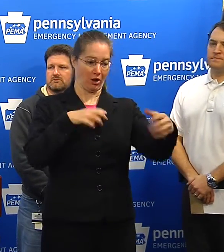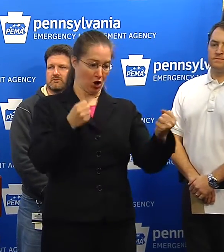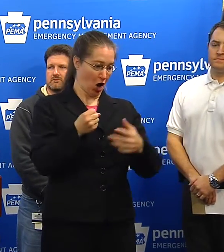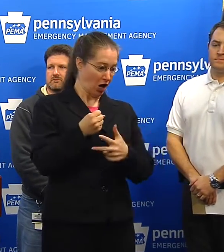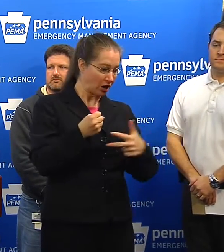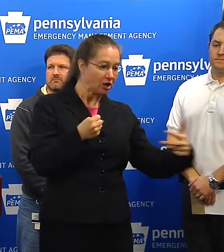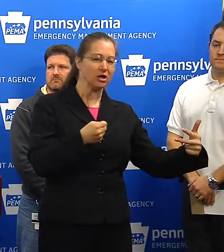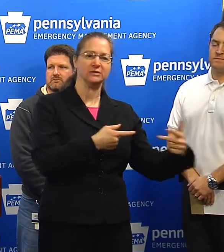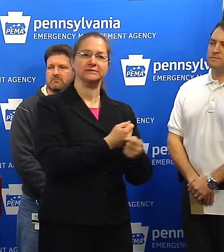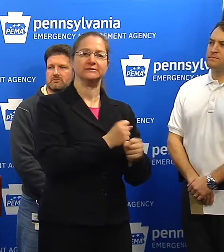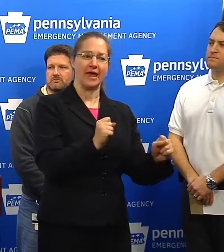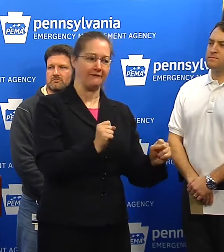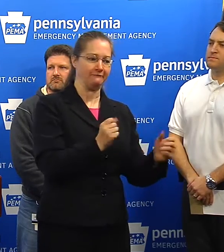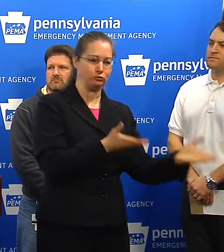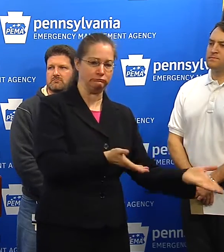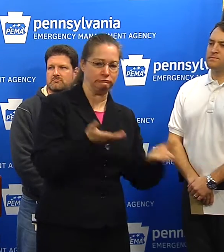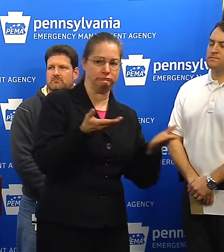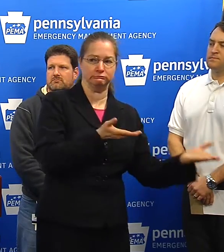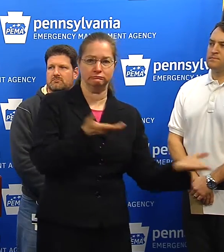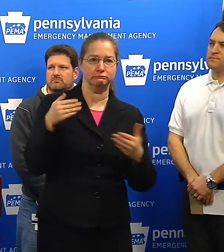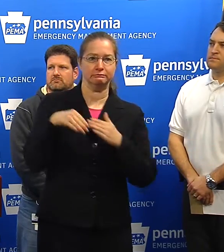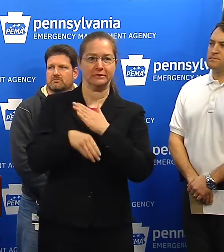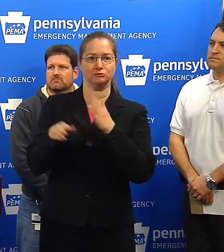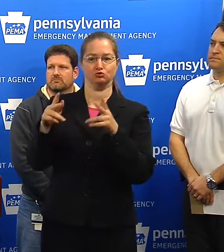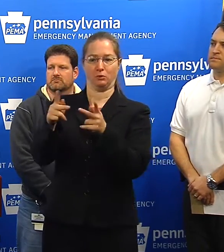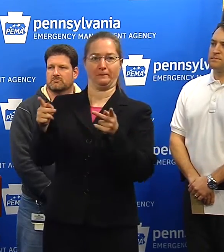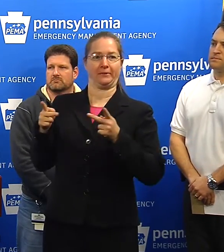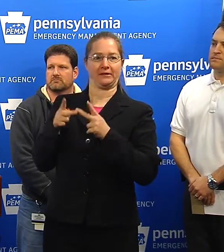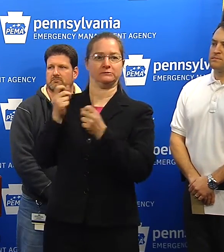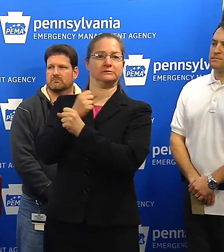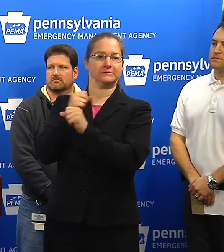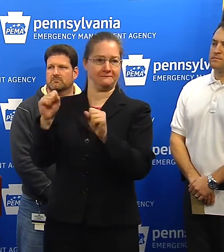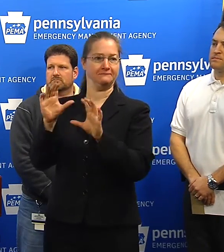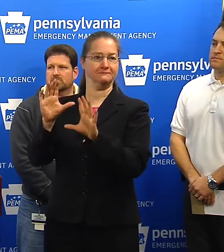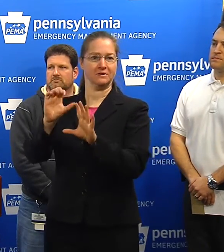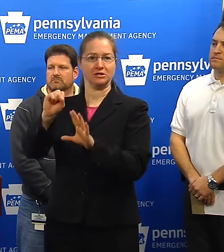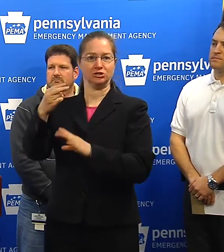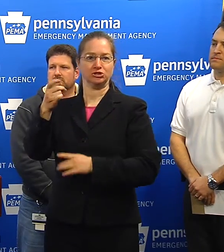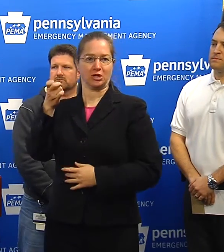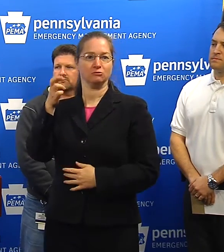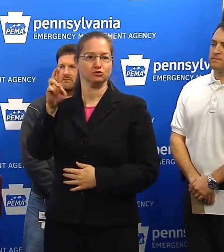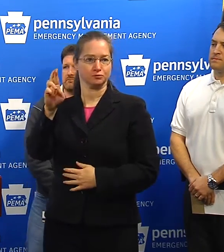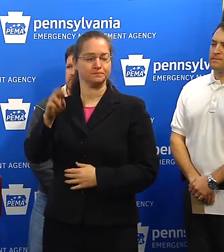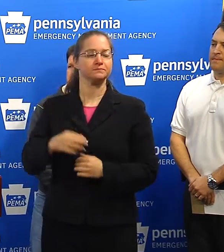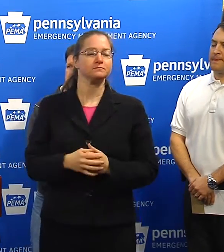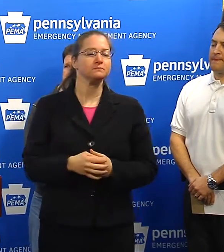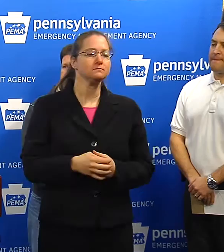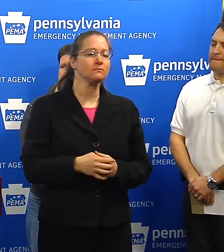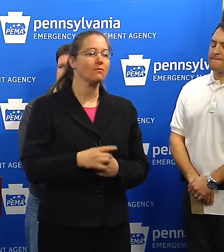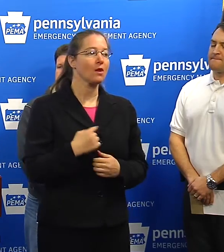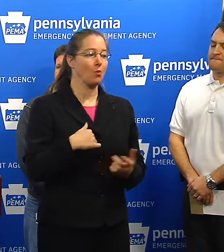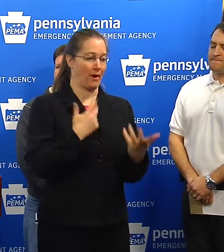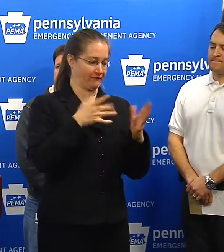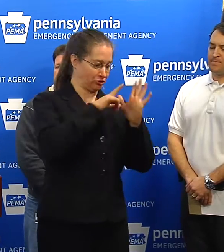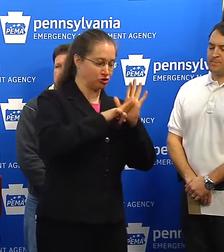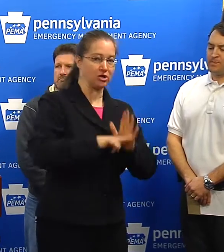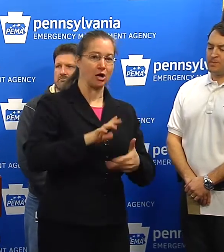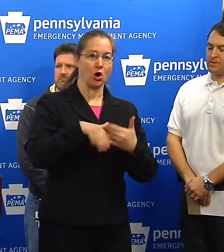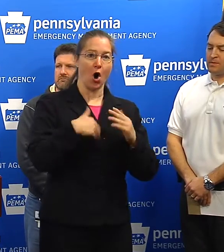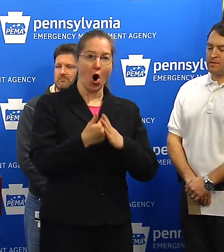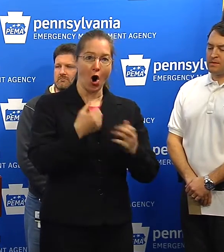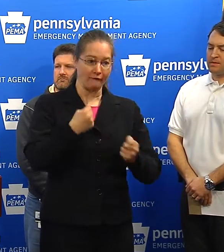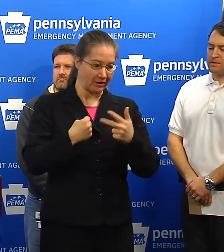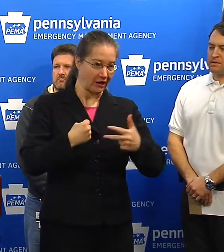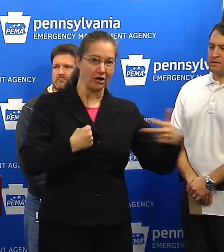safe, that we rescue them, get them to shelters. We have now checked every vehicle at least